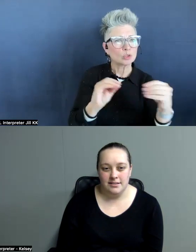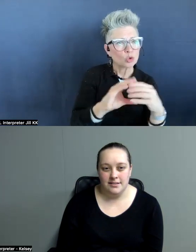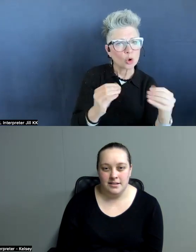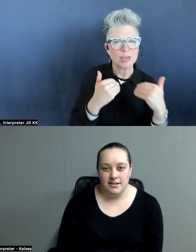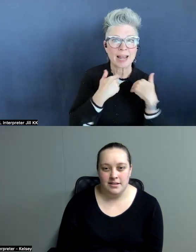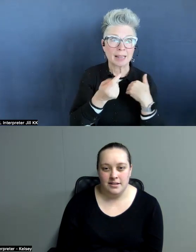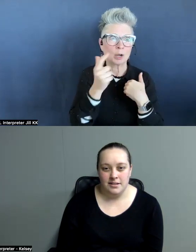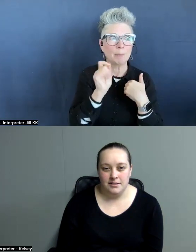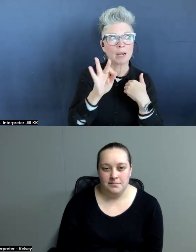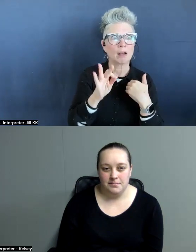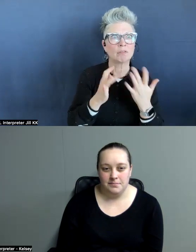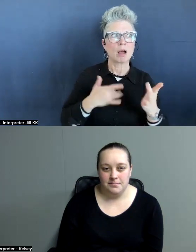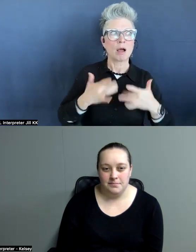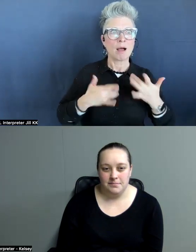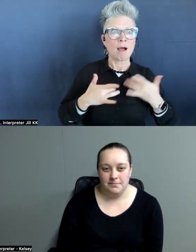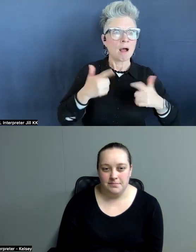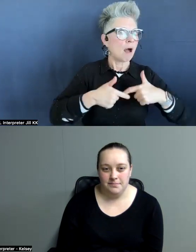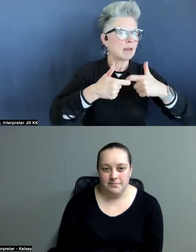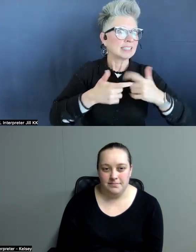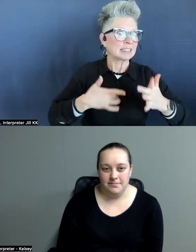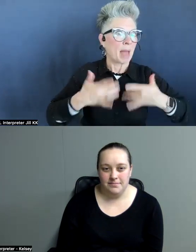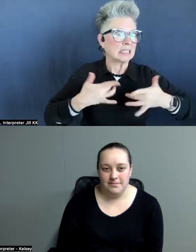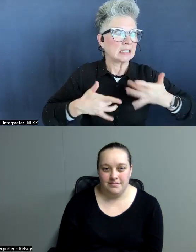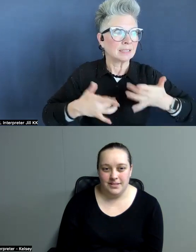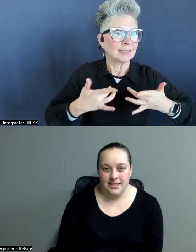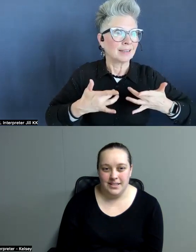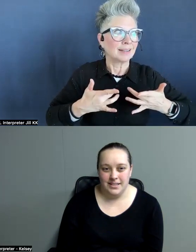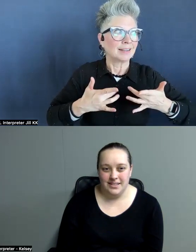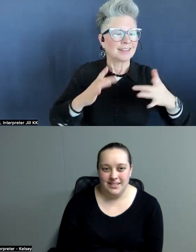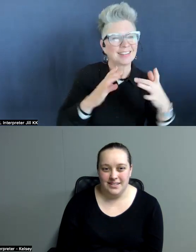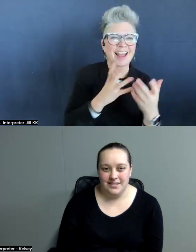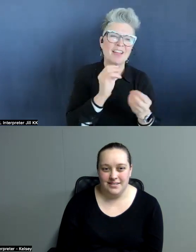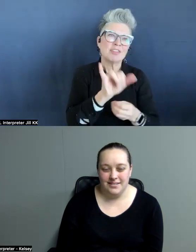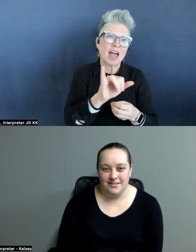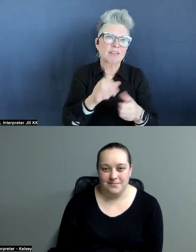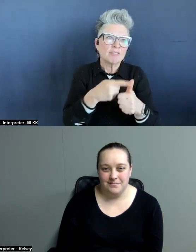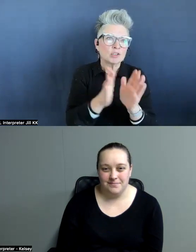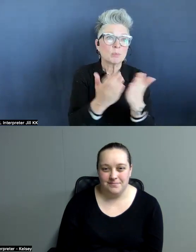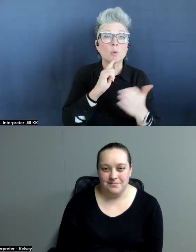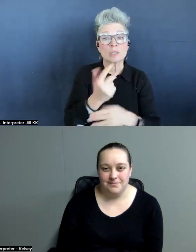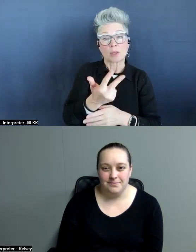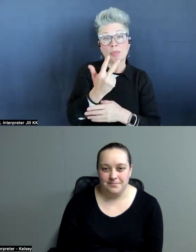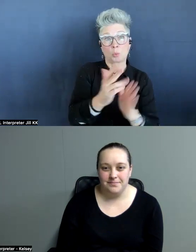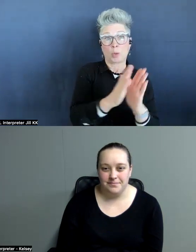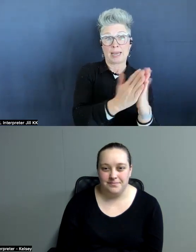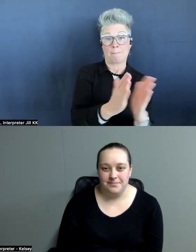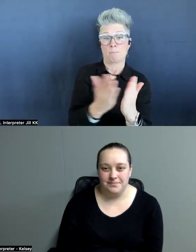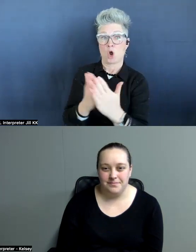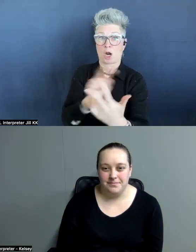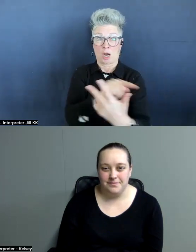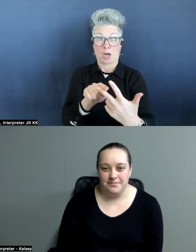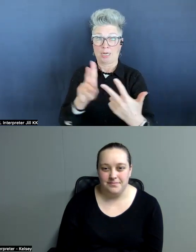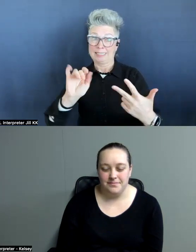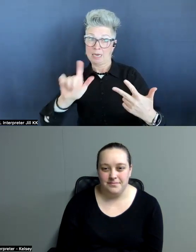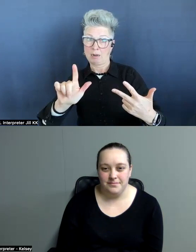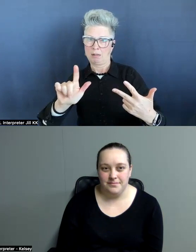suspense storyline to it, too. And that first book was a three book deal. So, I was excited, but